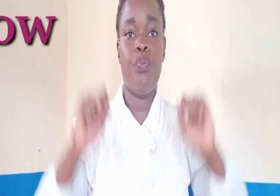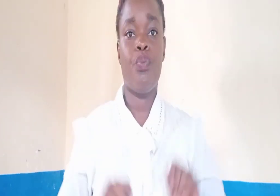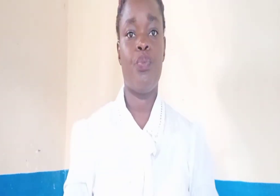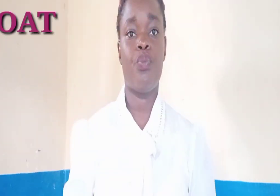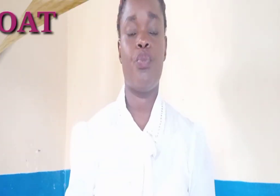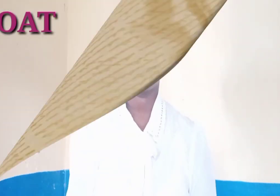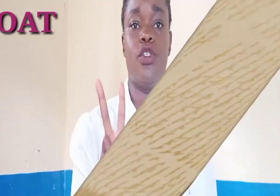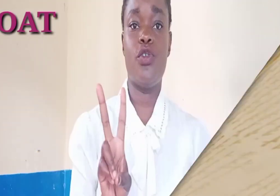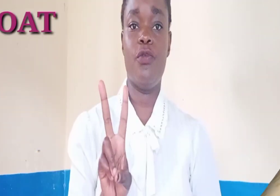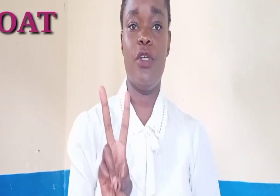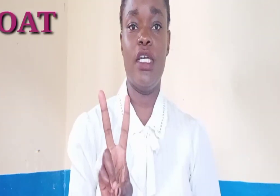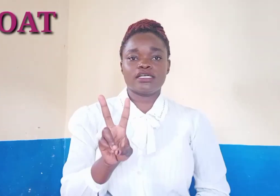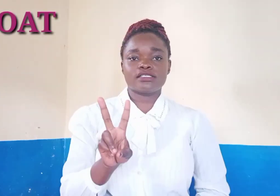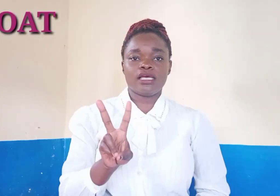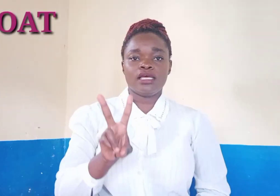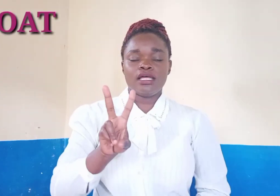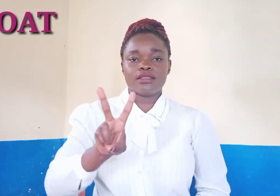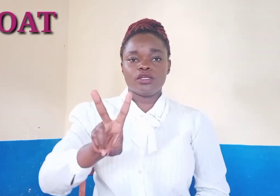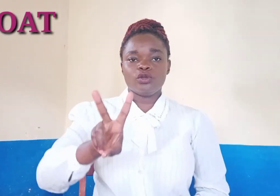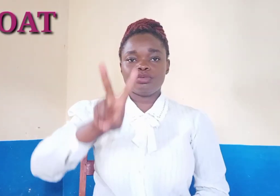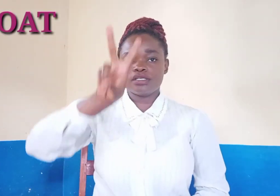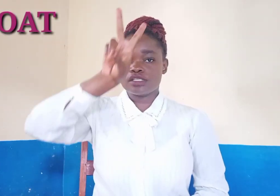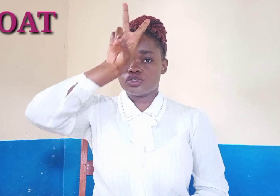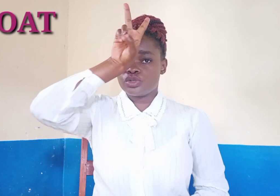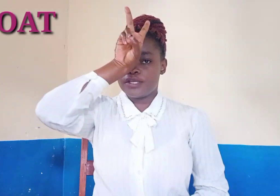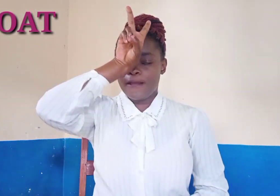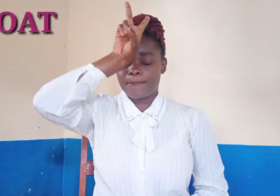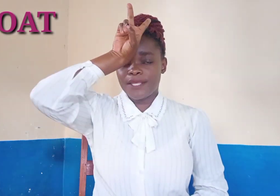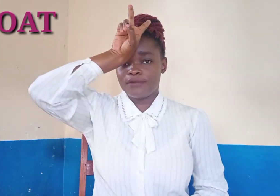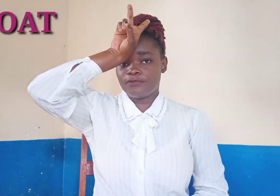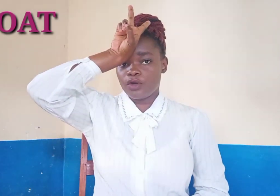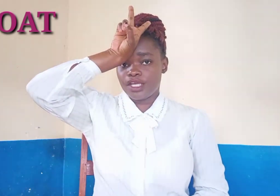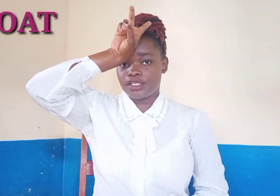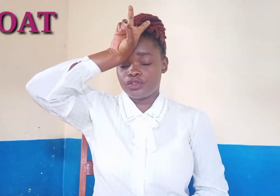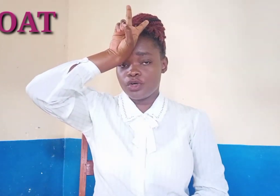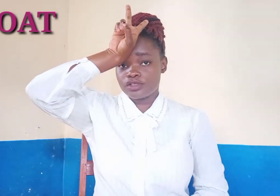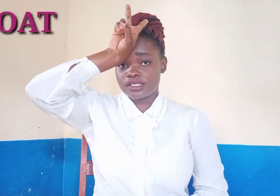use the two fingers then you place it on your forehead good